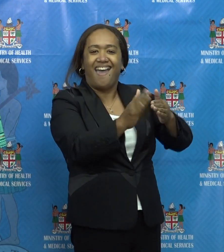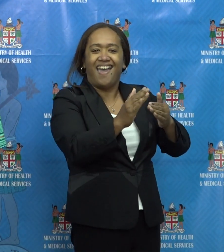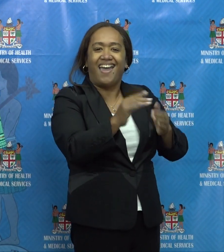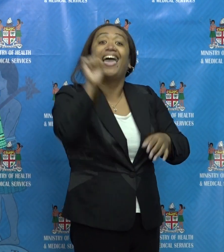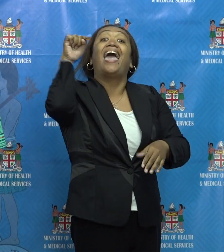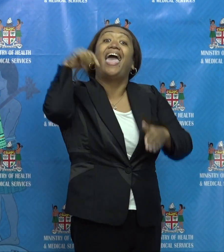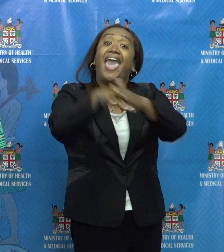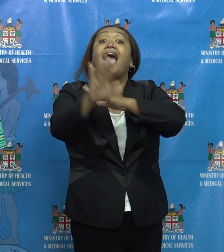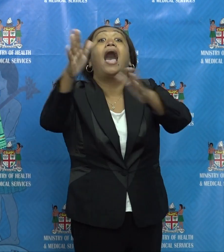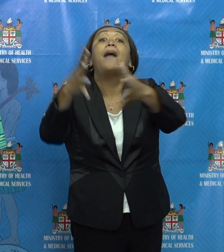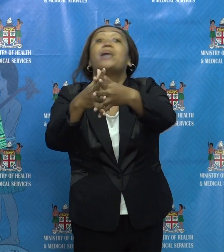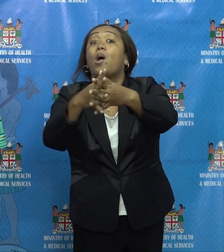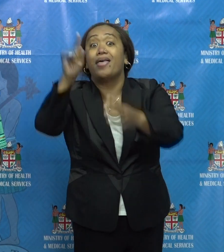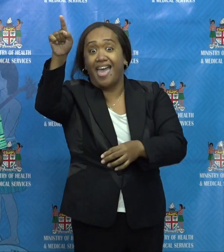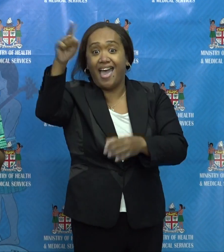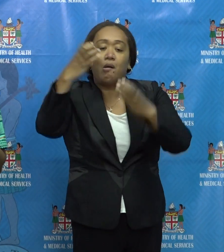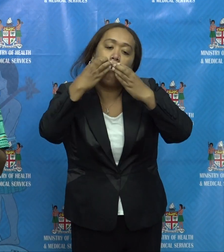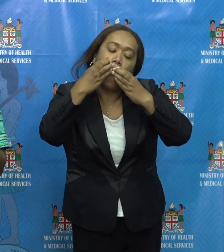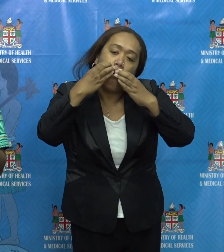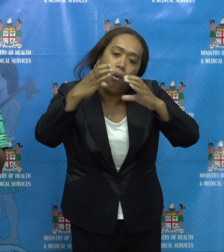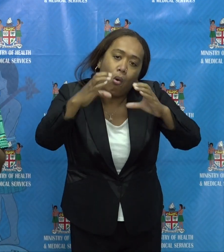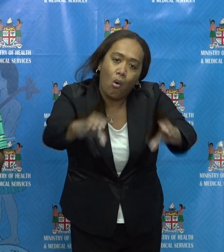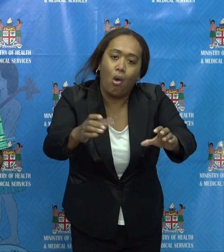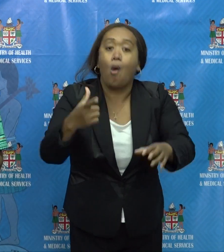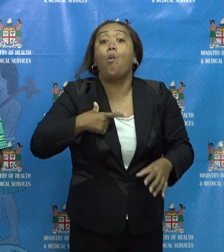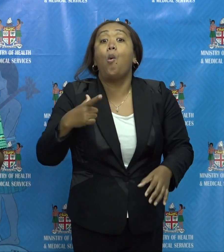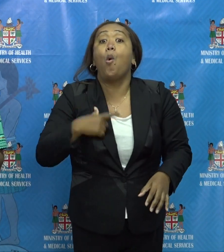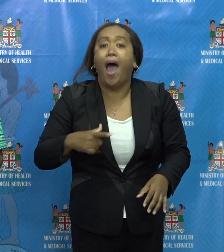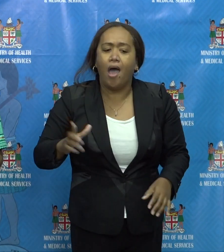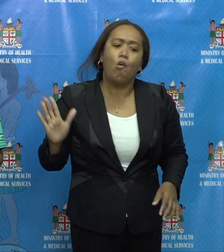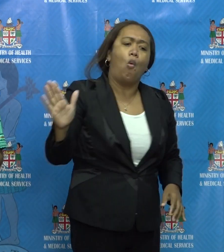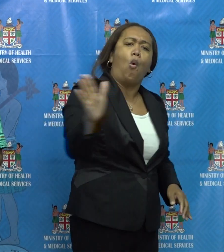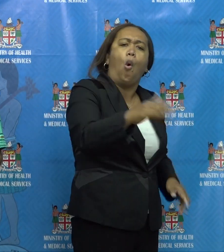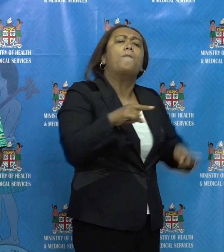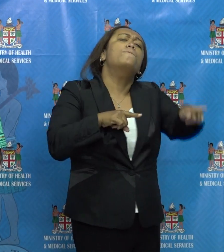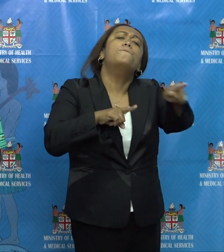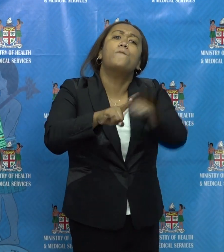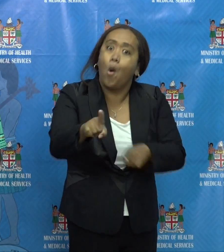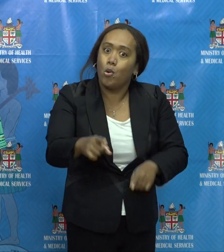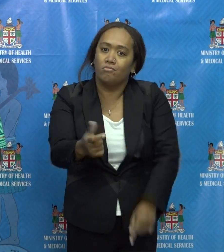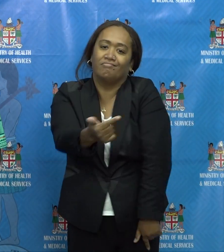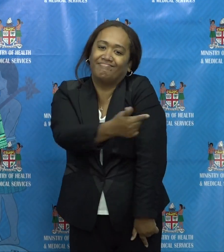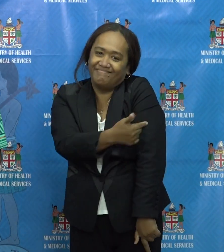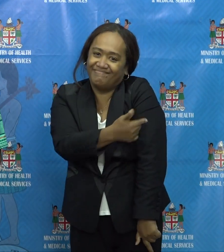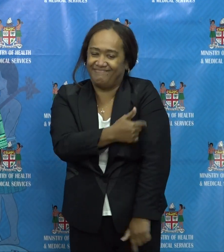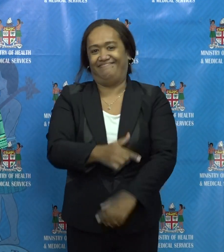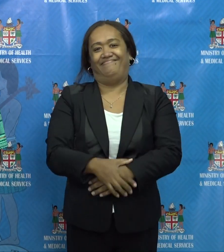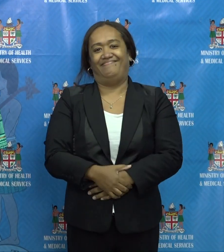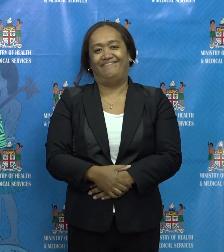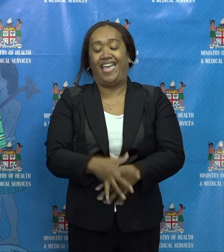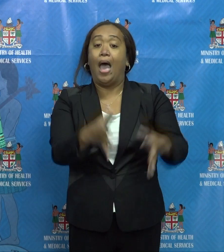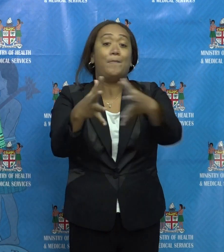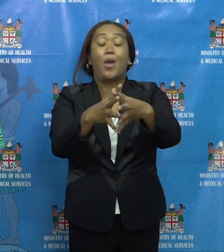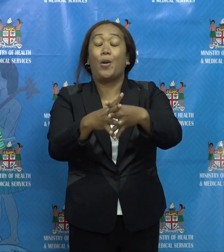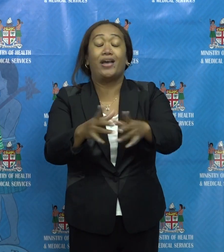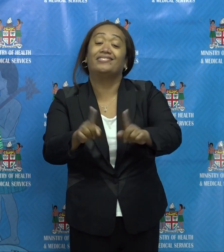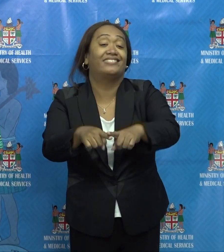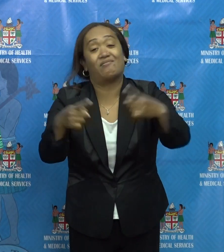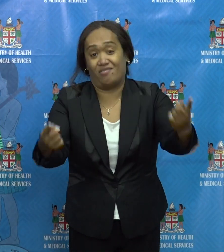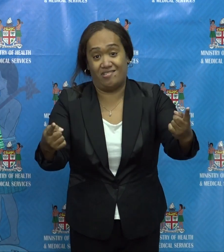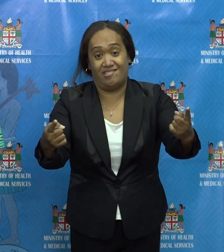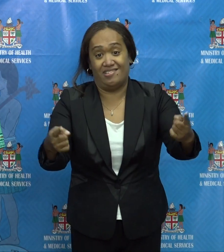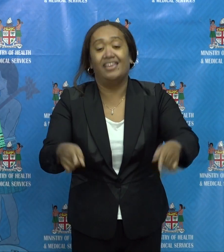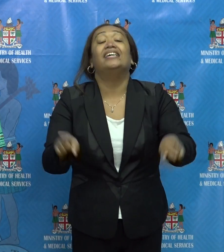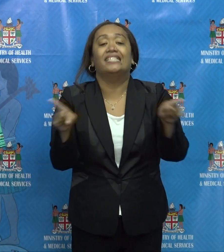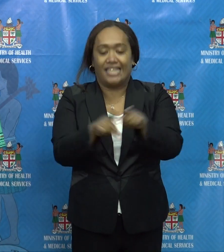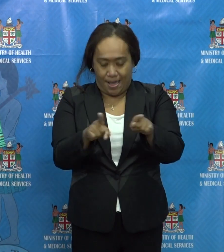that people wear masks outdoors if local conditions permitted. The U.S. CDC was very careful